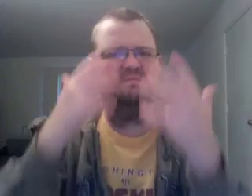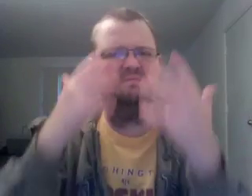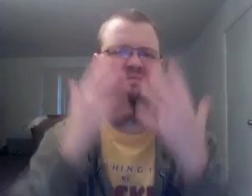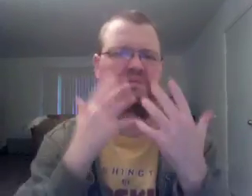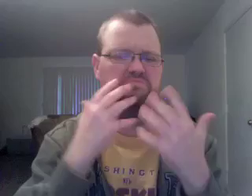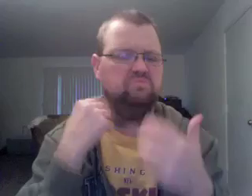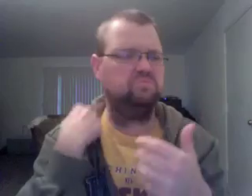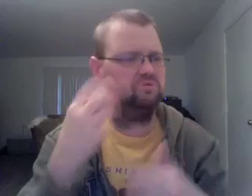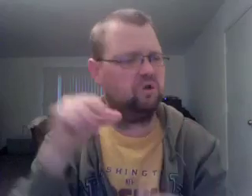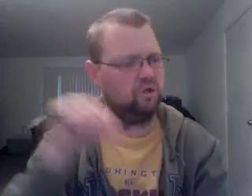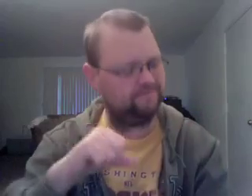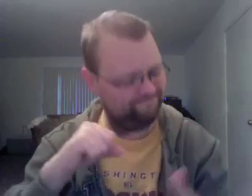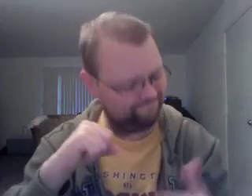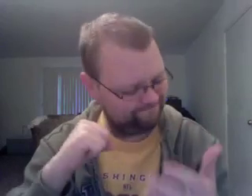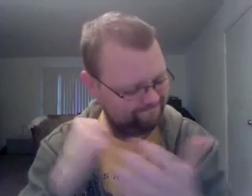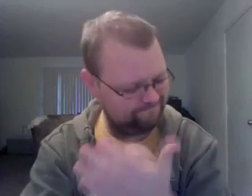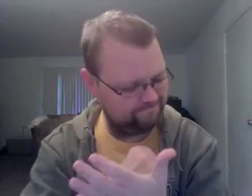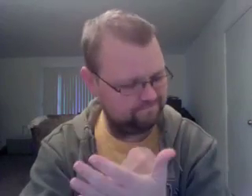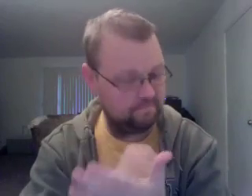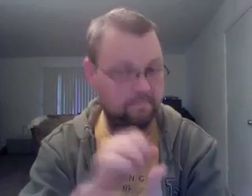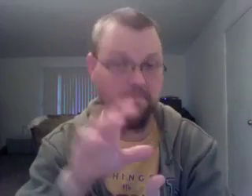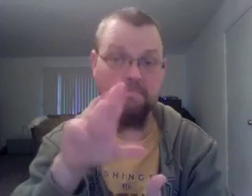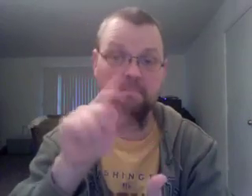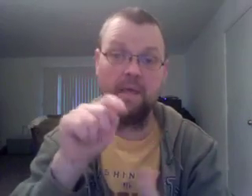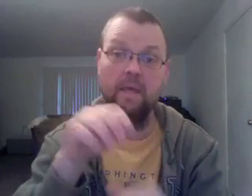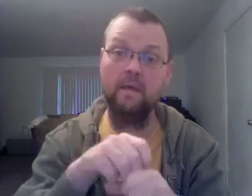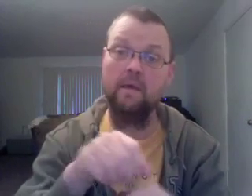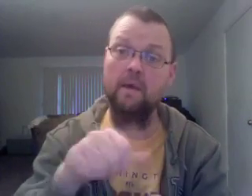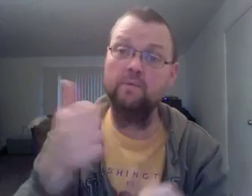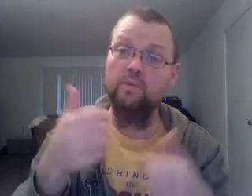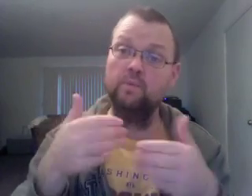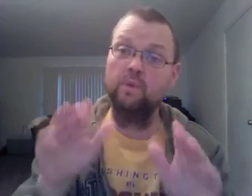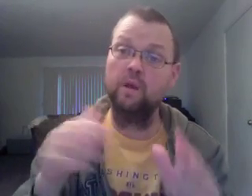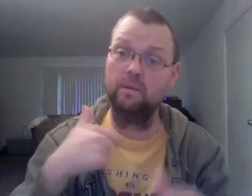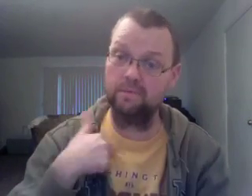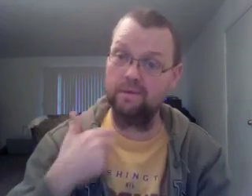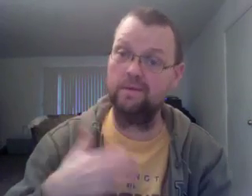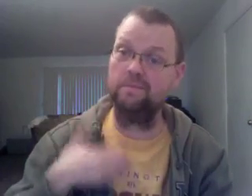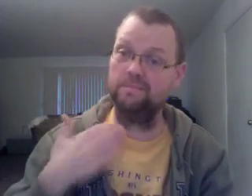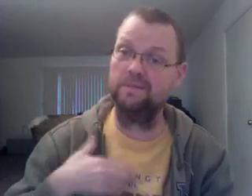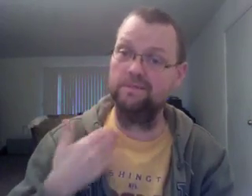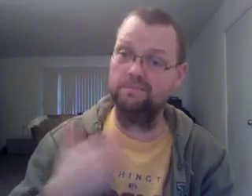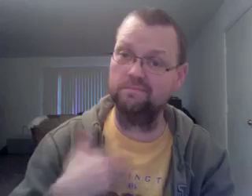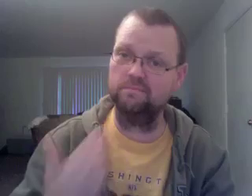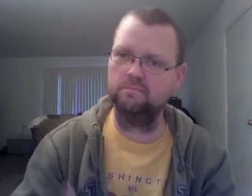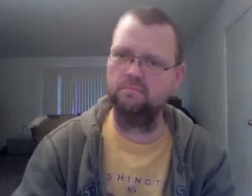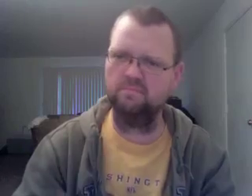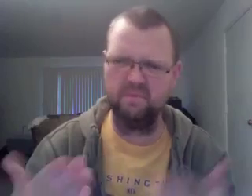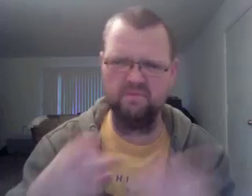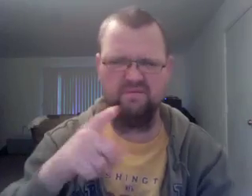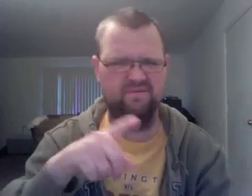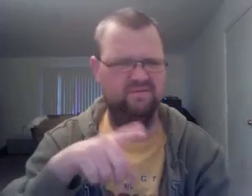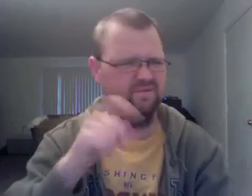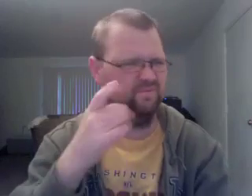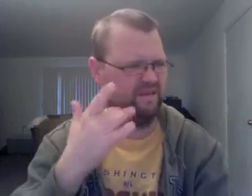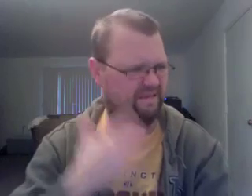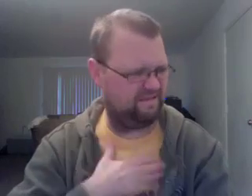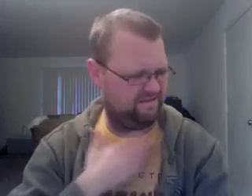a wreck in Kansas and a motor failure to answer. But otherwise, they have been so good during the chase. Kyle is solid again today, although